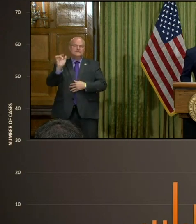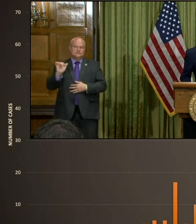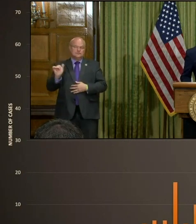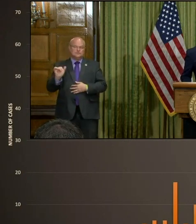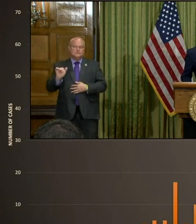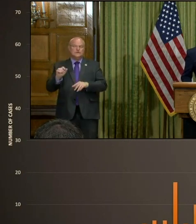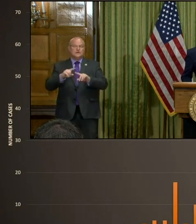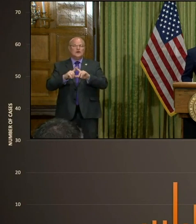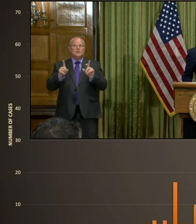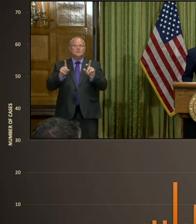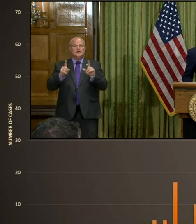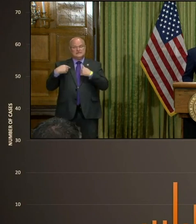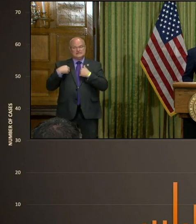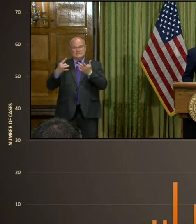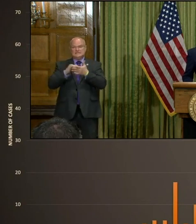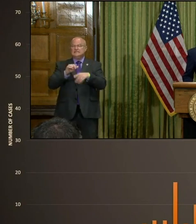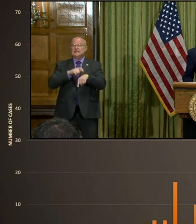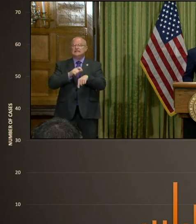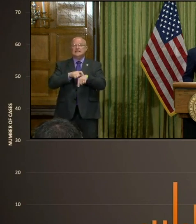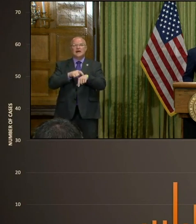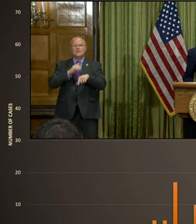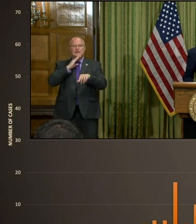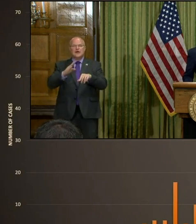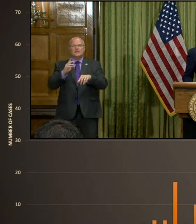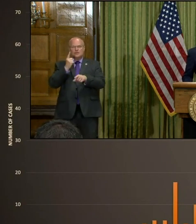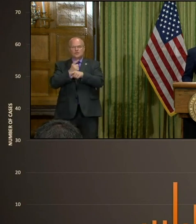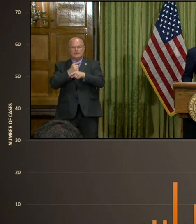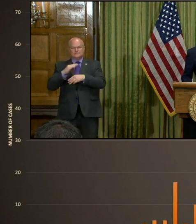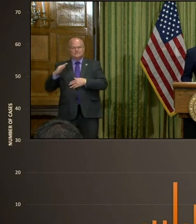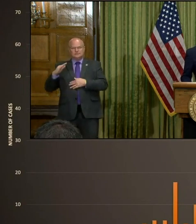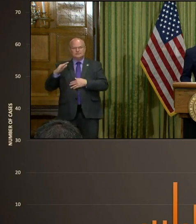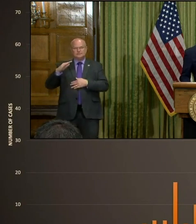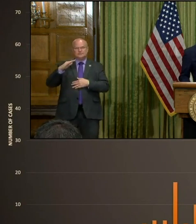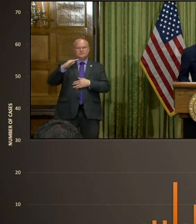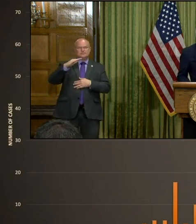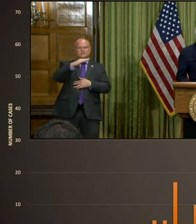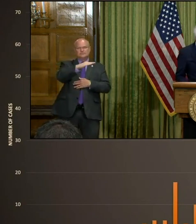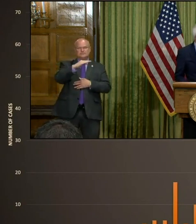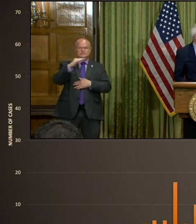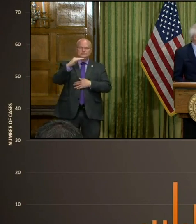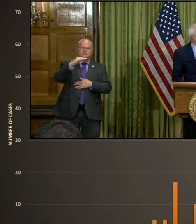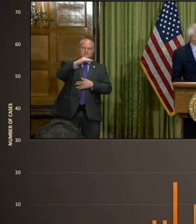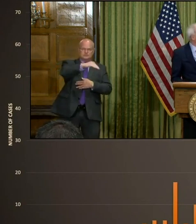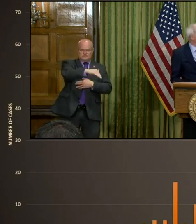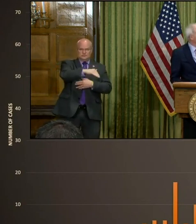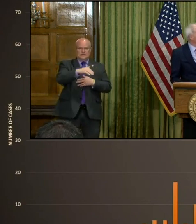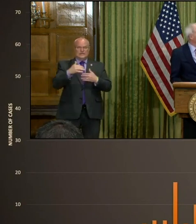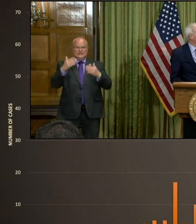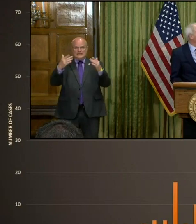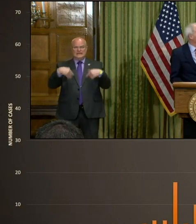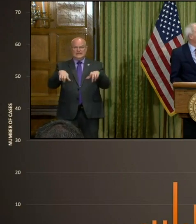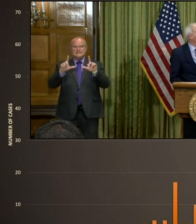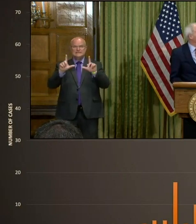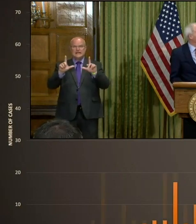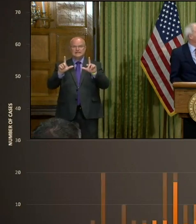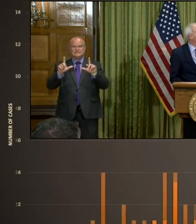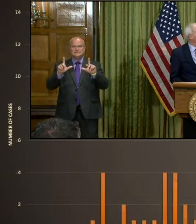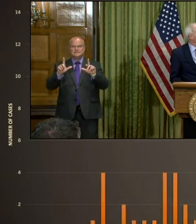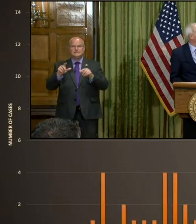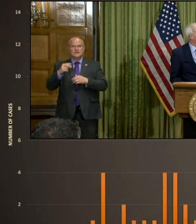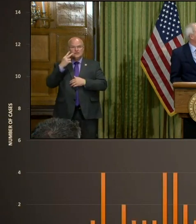well. But since then, it's been on the right trend and direction downward. If you go to the next slide,